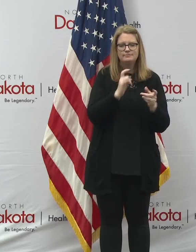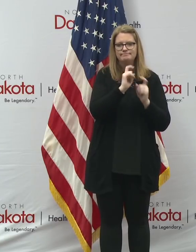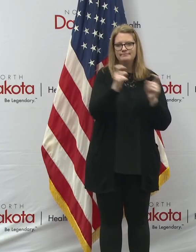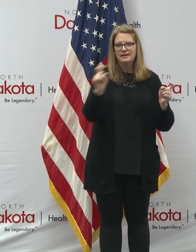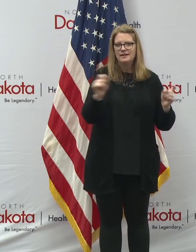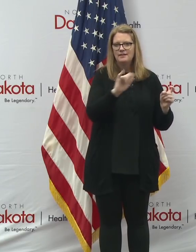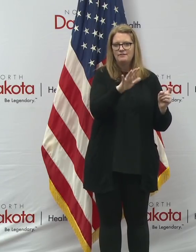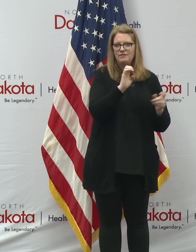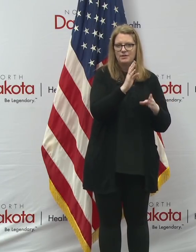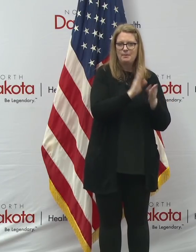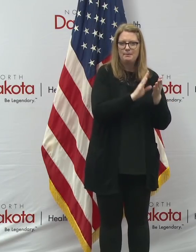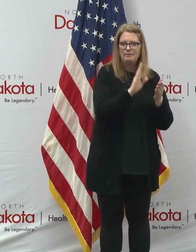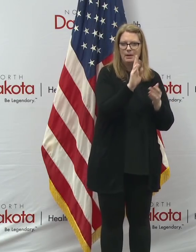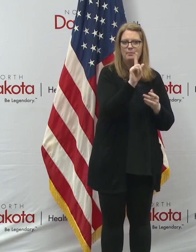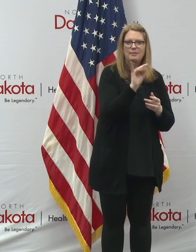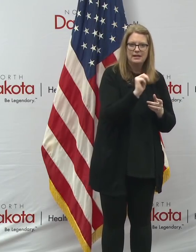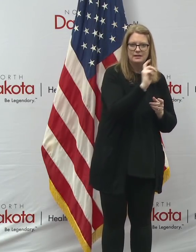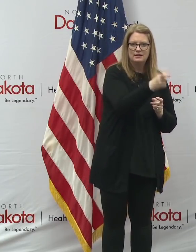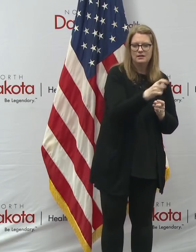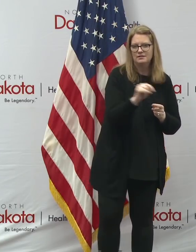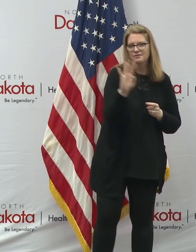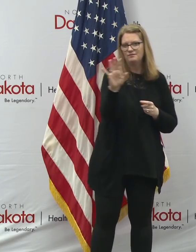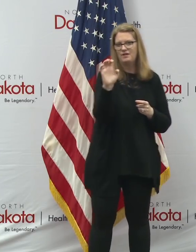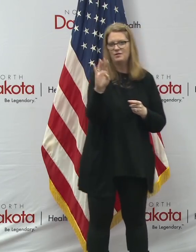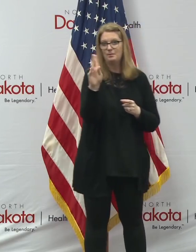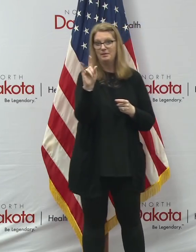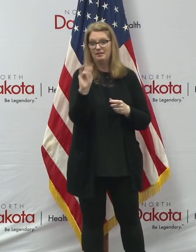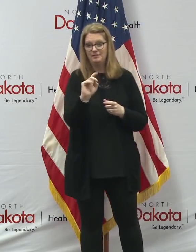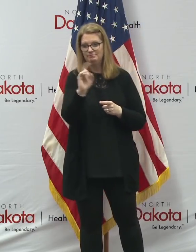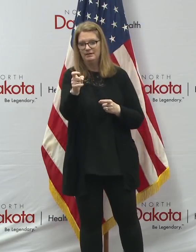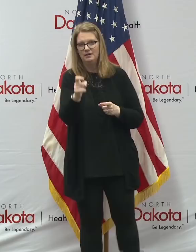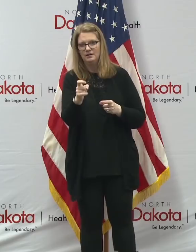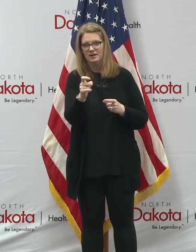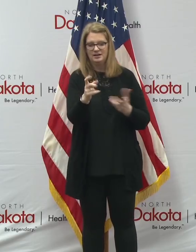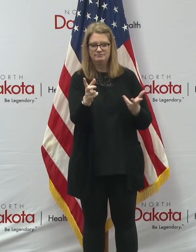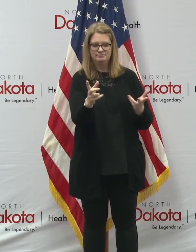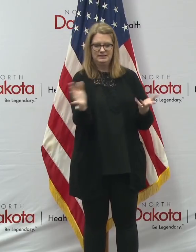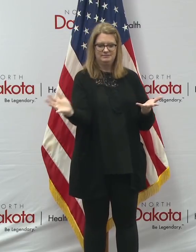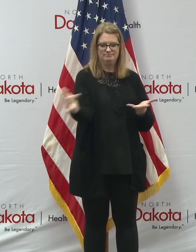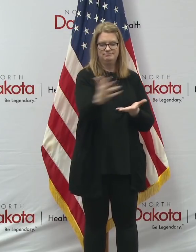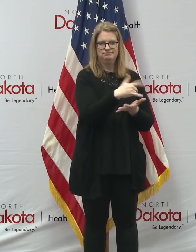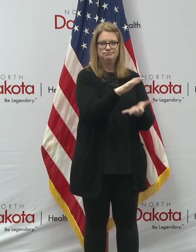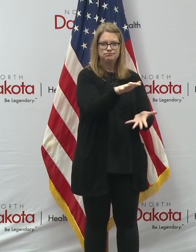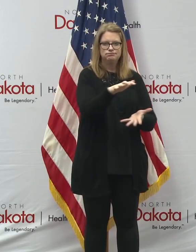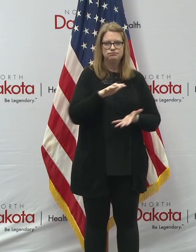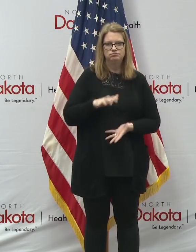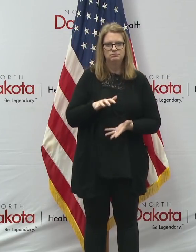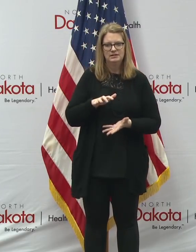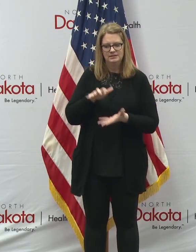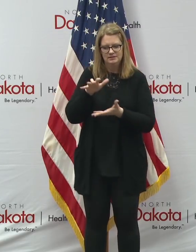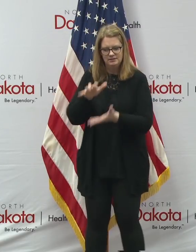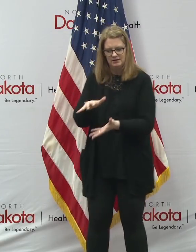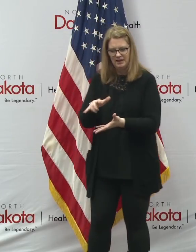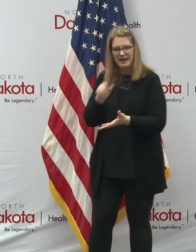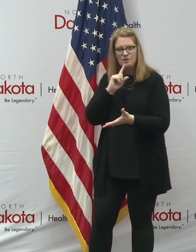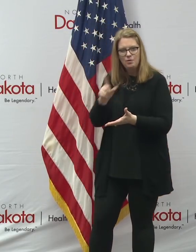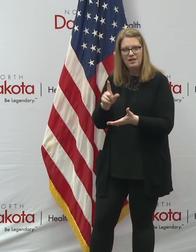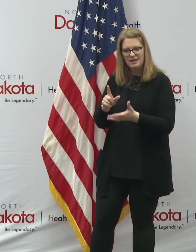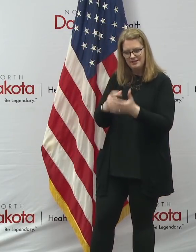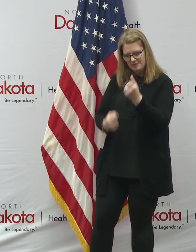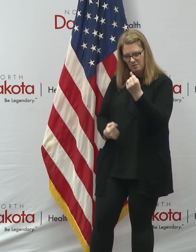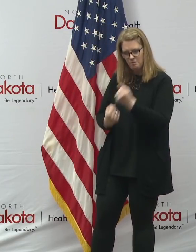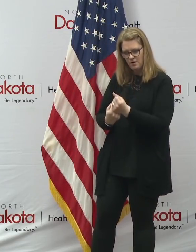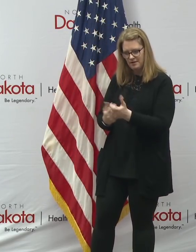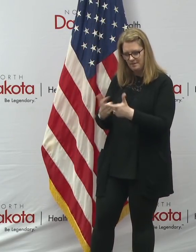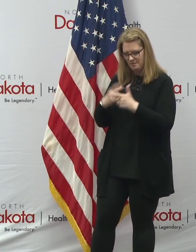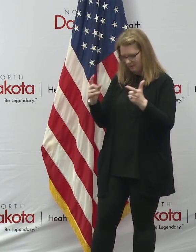billion here and 500 billion there, it starts to add up the real money, as they say. And so, you know, why wouldn't we get behind a really large, you know, vaccine